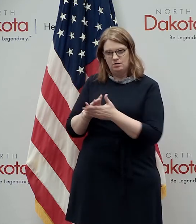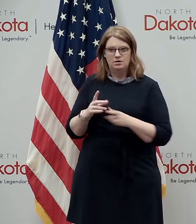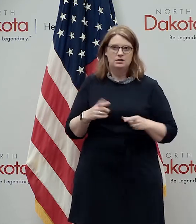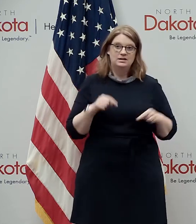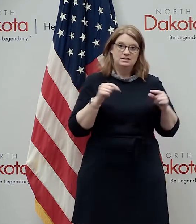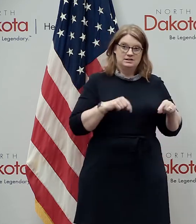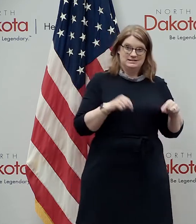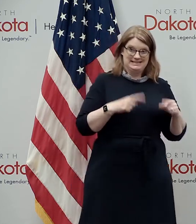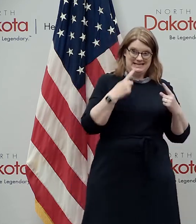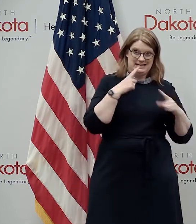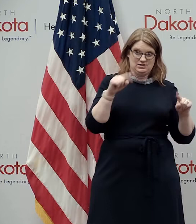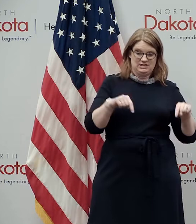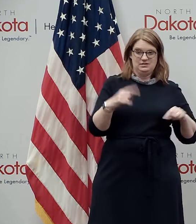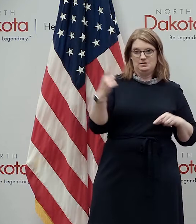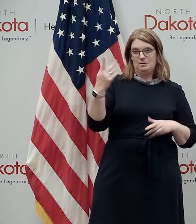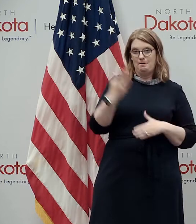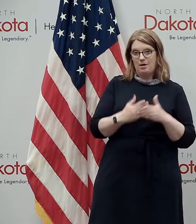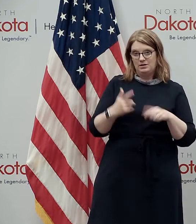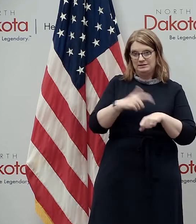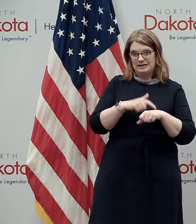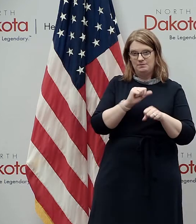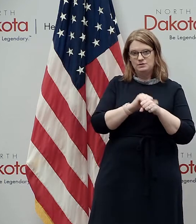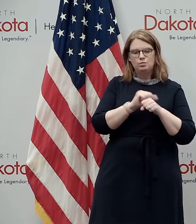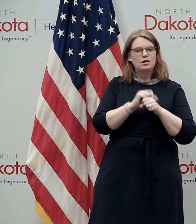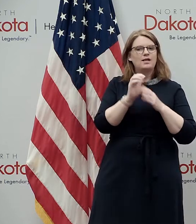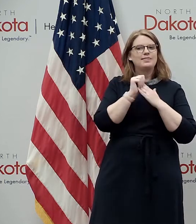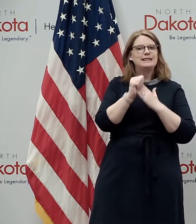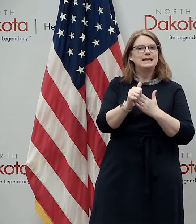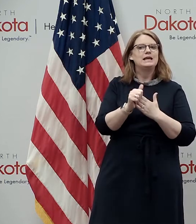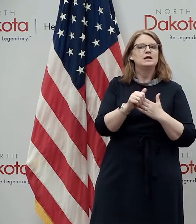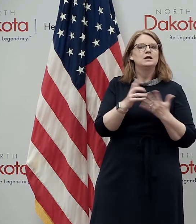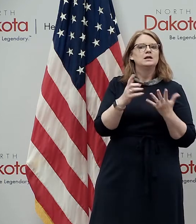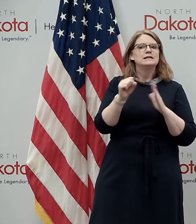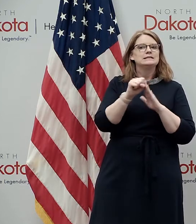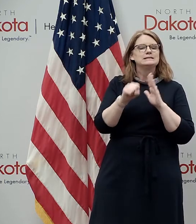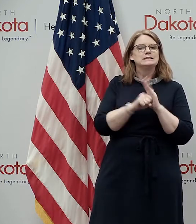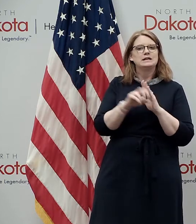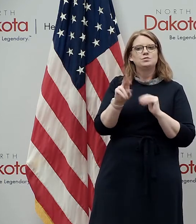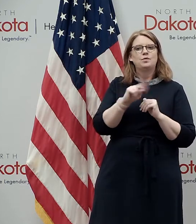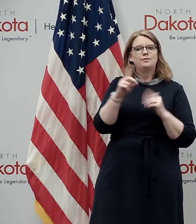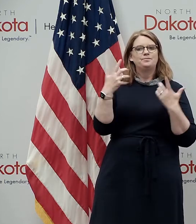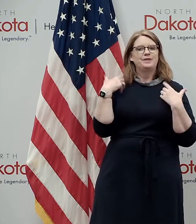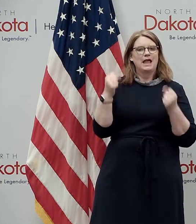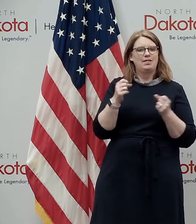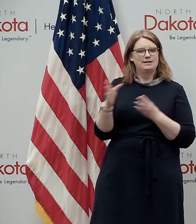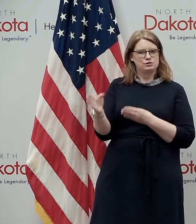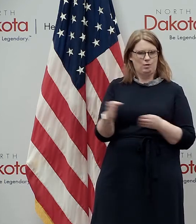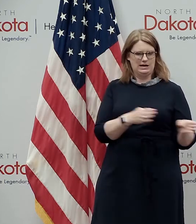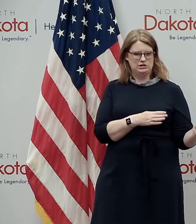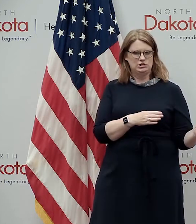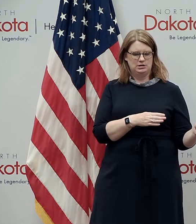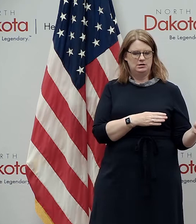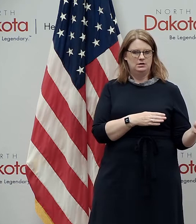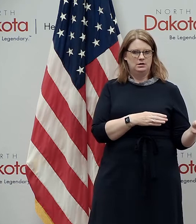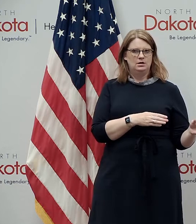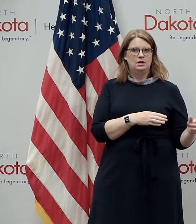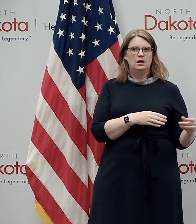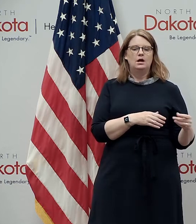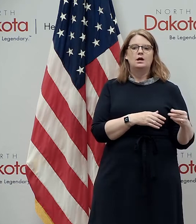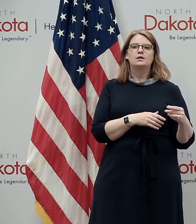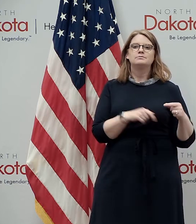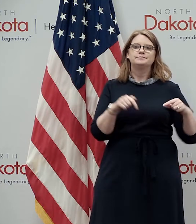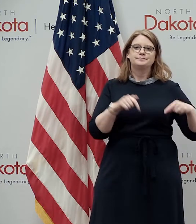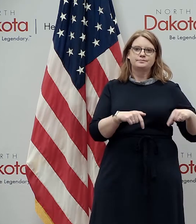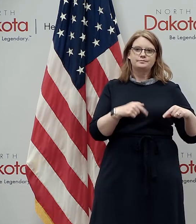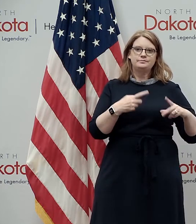announced right here is half time he's working on leading the uh the the statewide north dakota health strategy and in that context